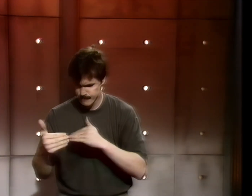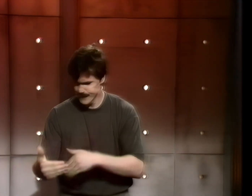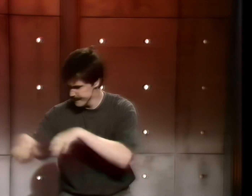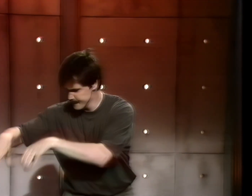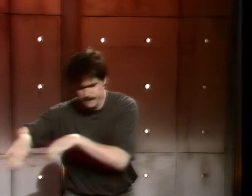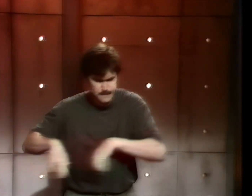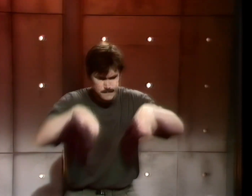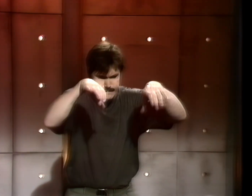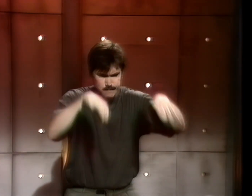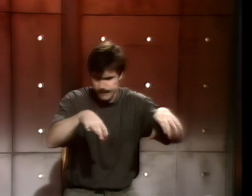a house of bricks.